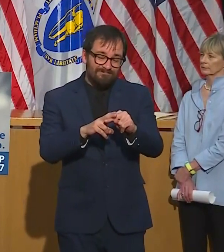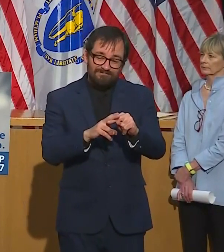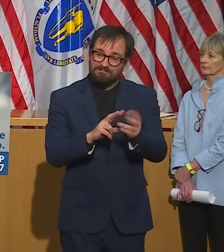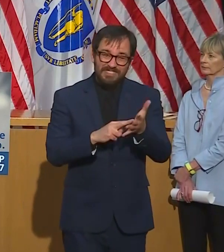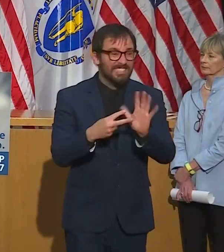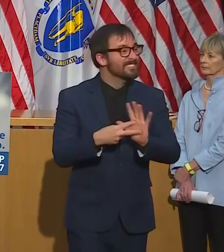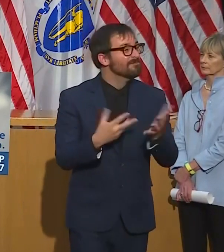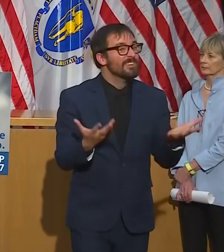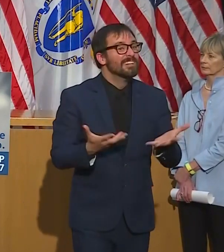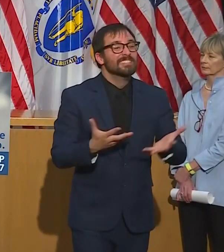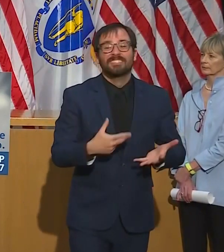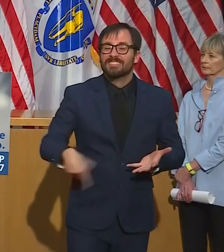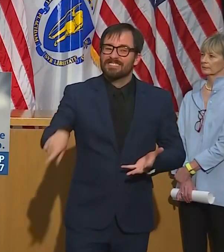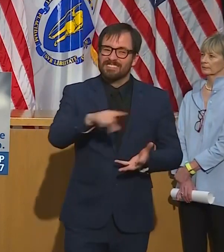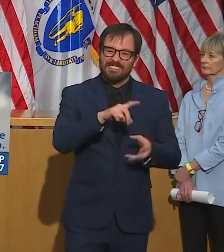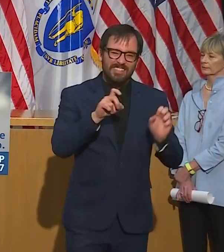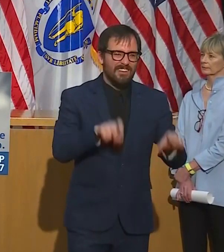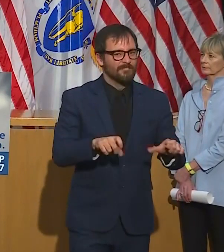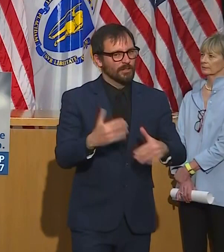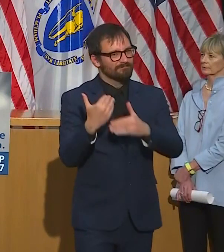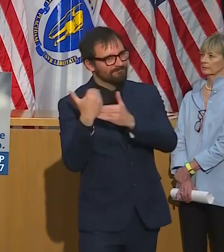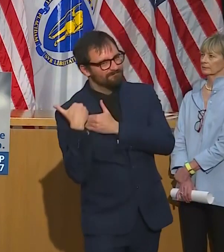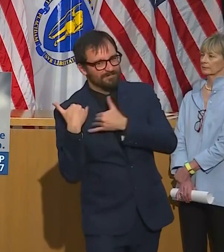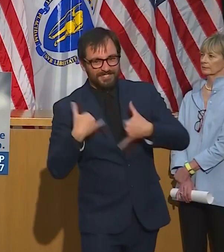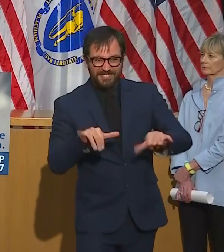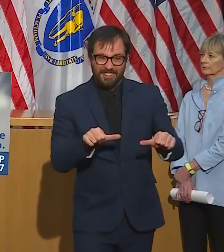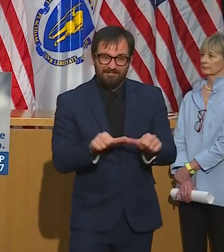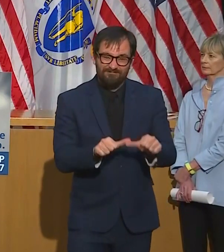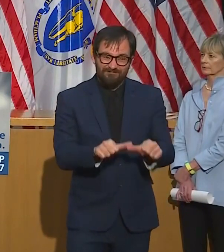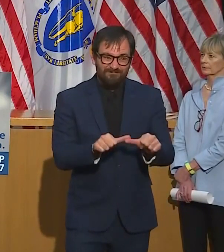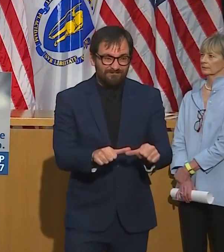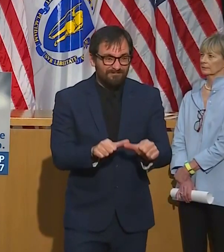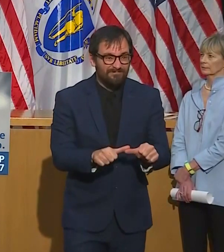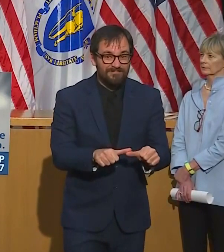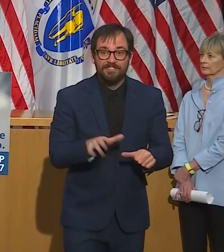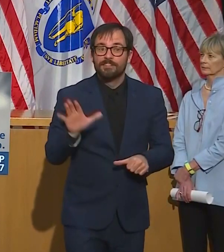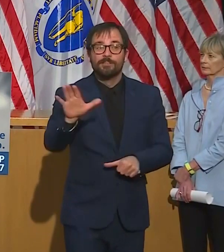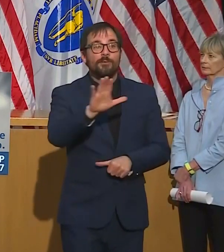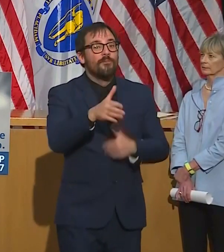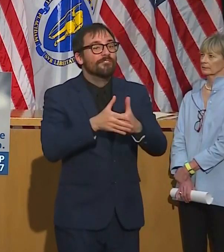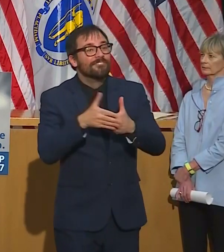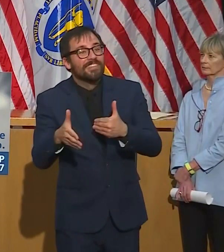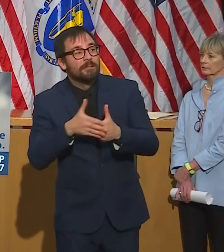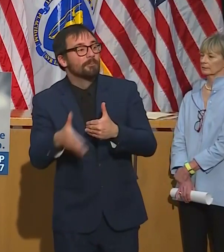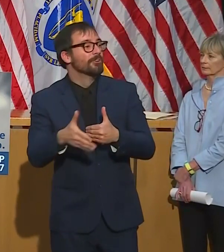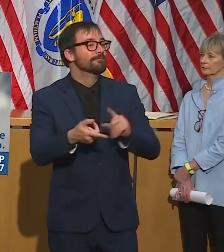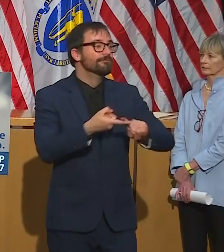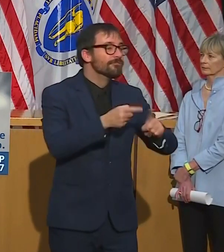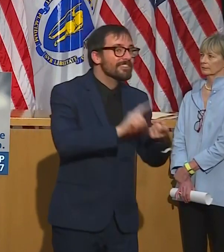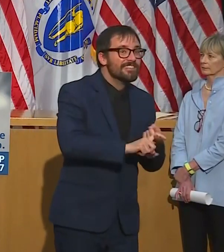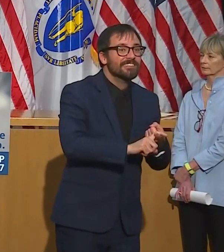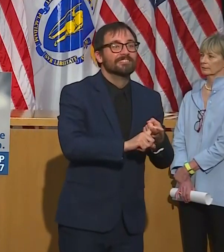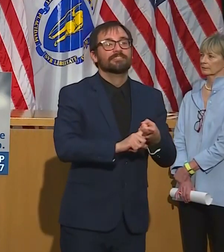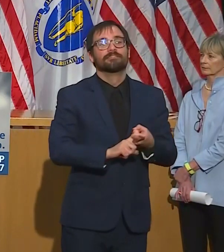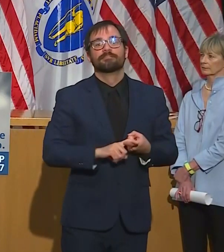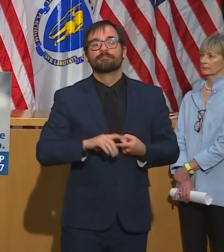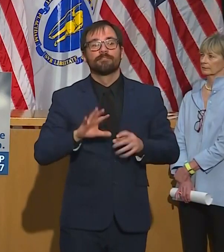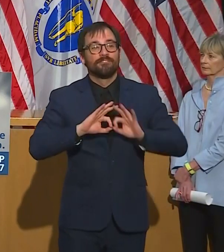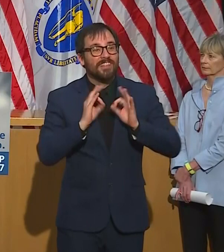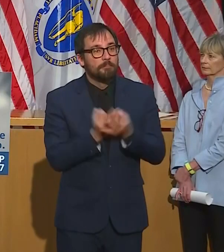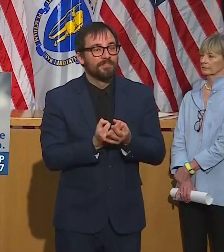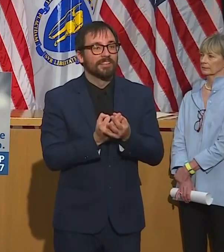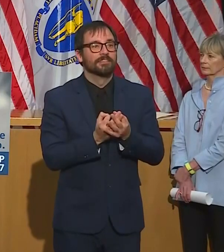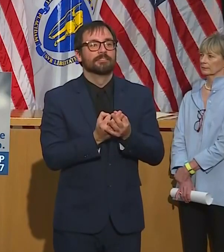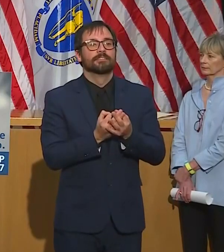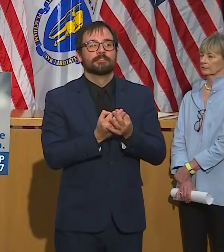it not just for themselves and their families and their neighbors. They need to do it for all those essential workers I was just talking about, all those public servants and